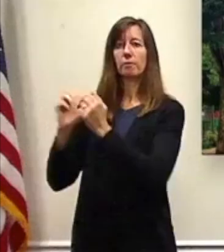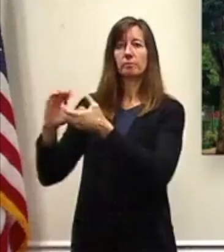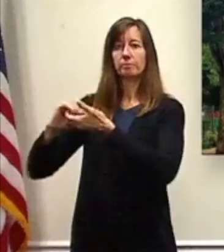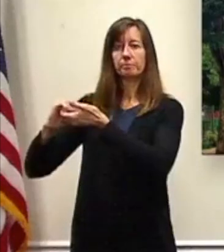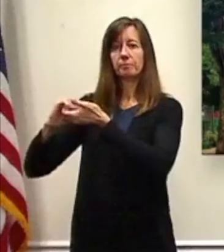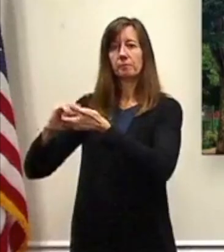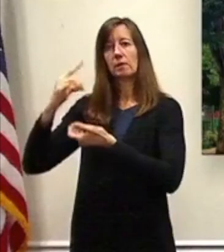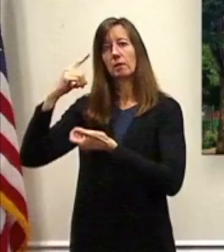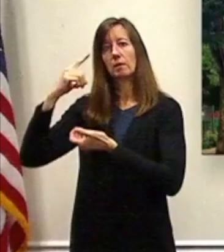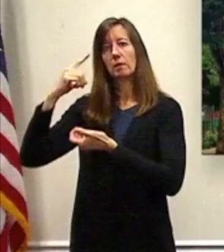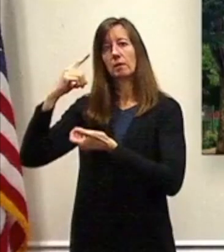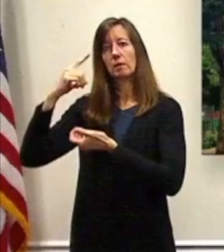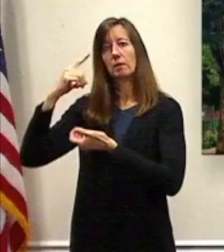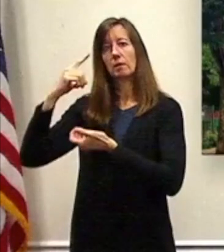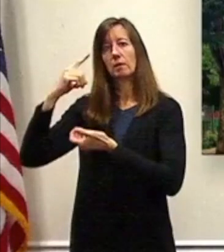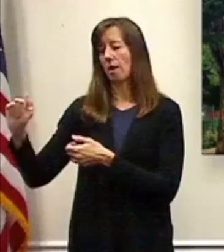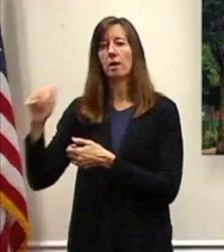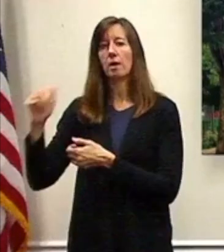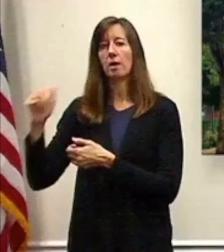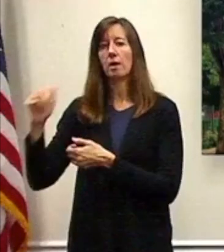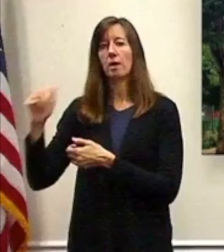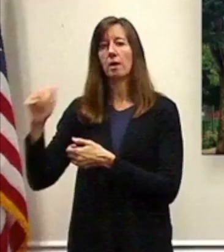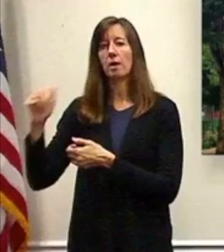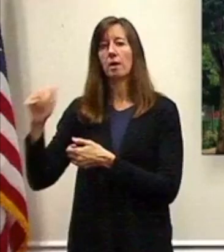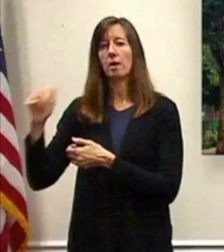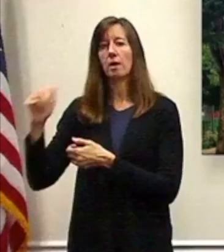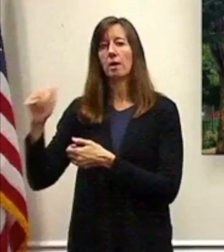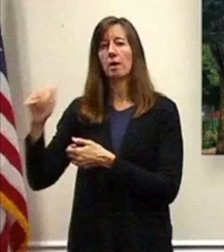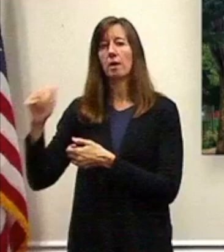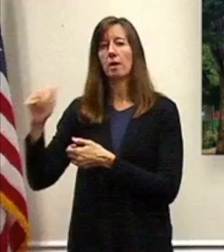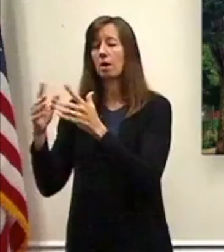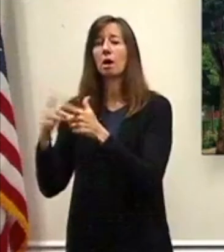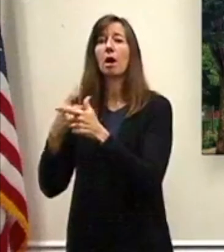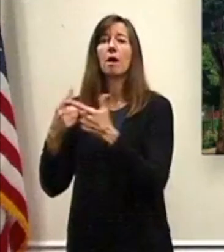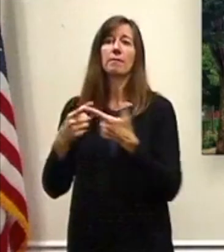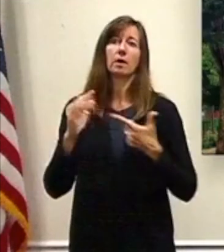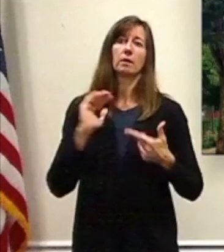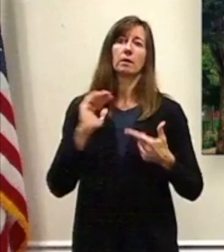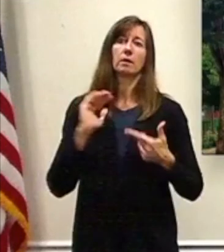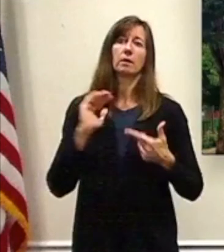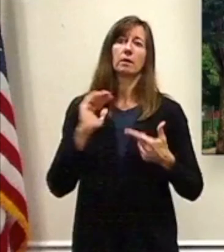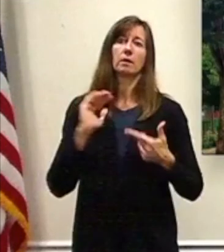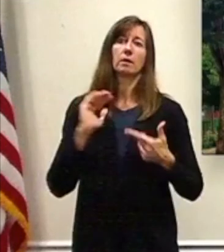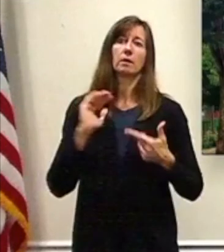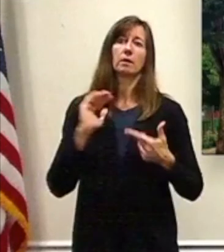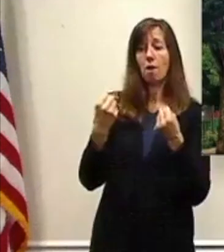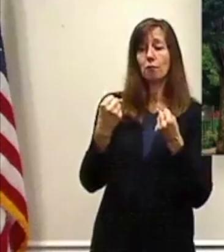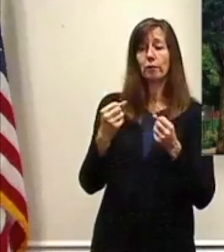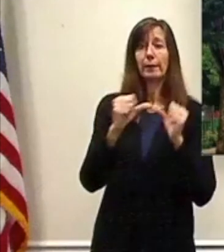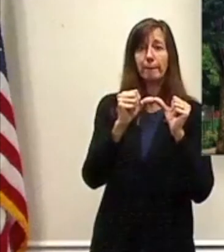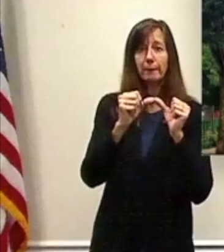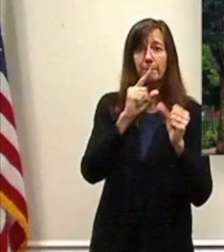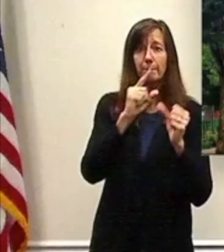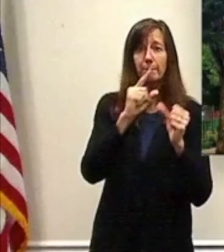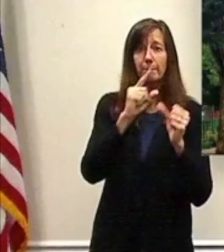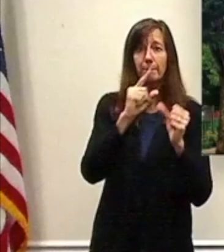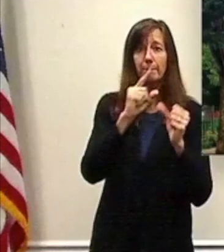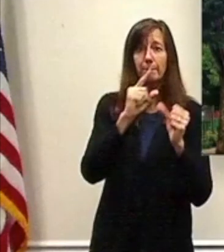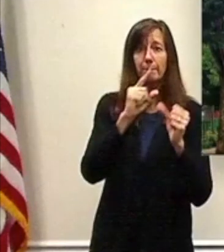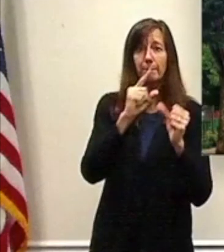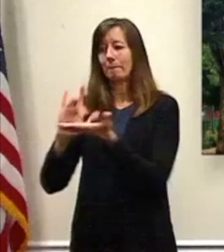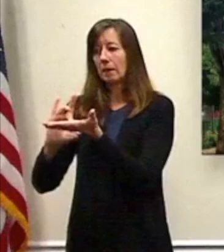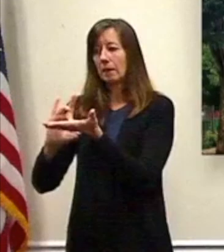working with our community partners. We are expanding our recovery coach commitment, medication-assisted treatment in our jail,